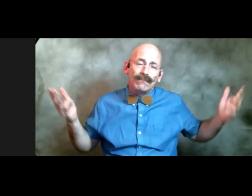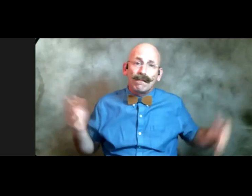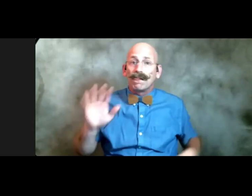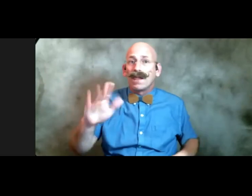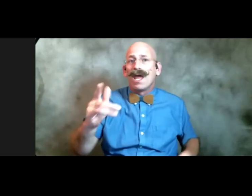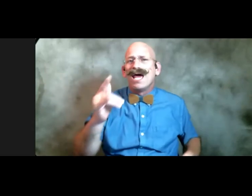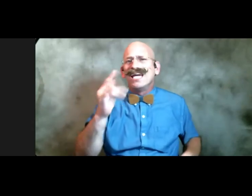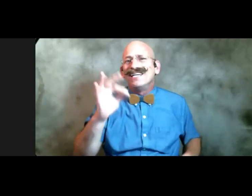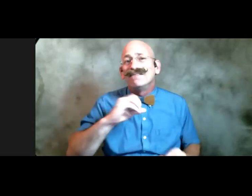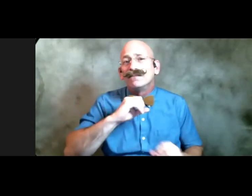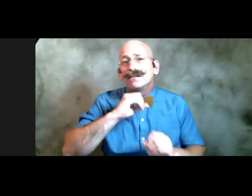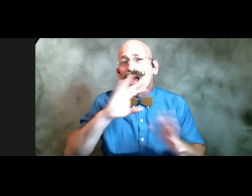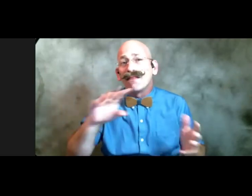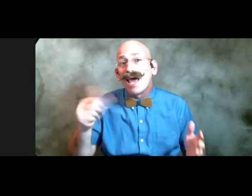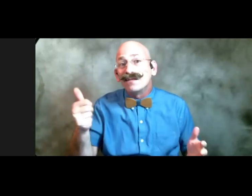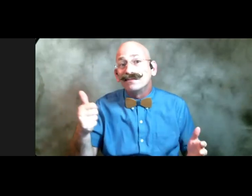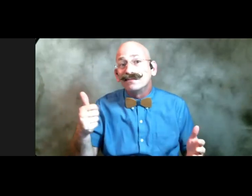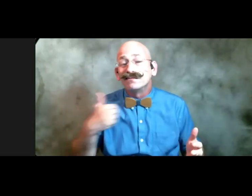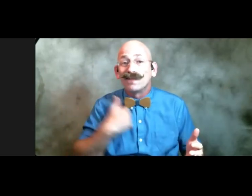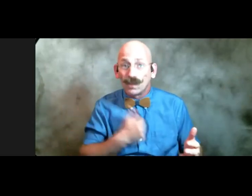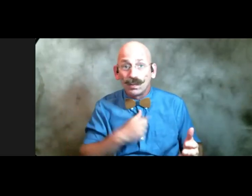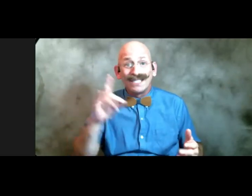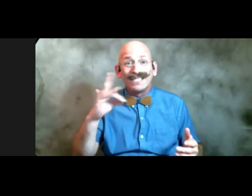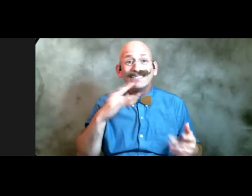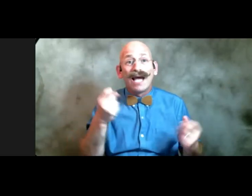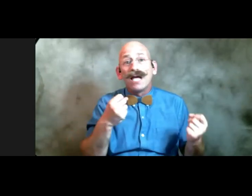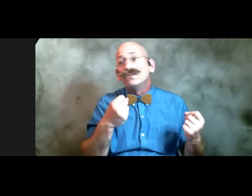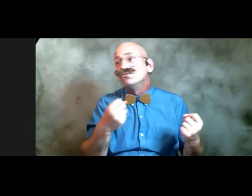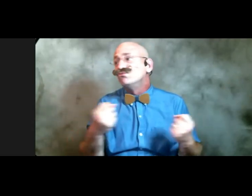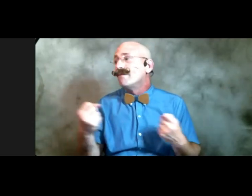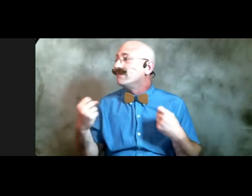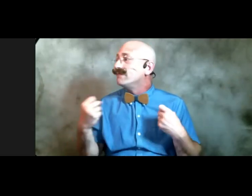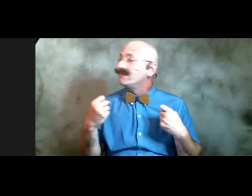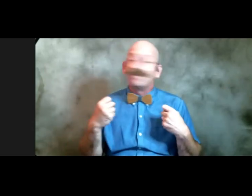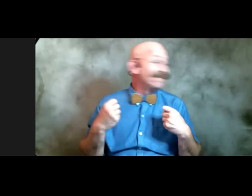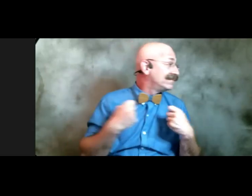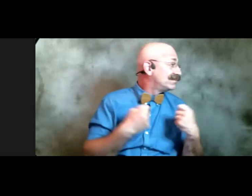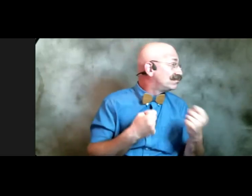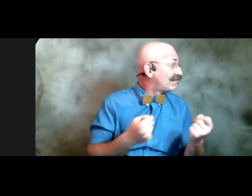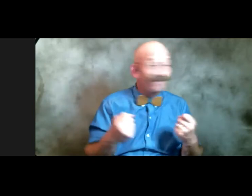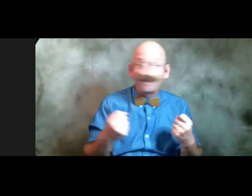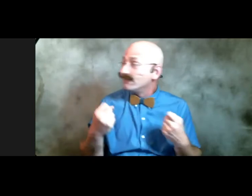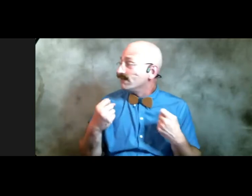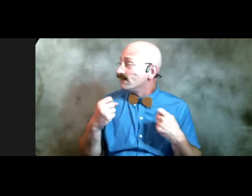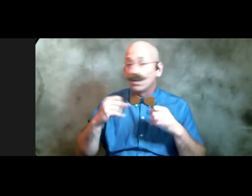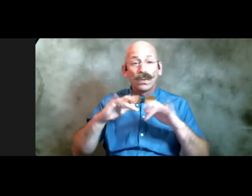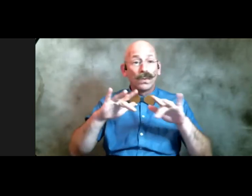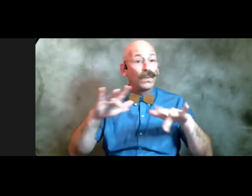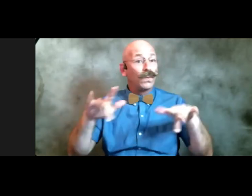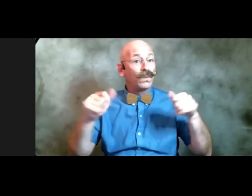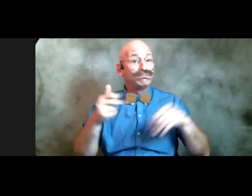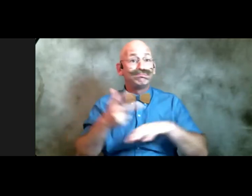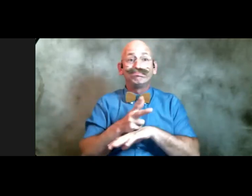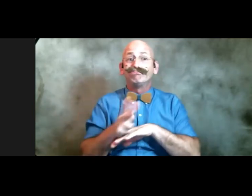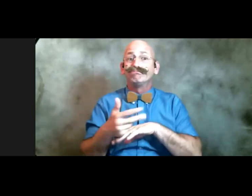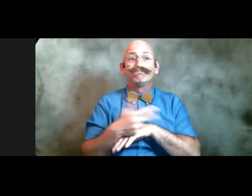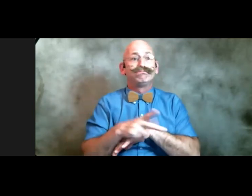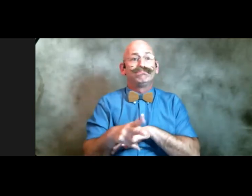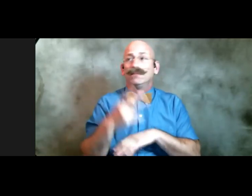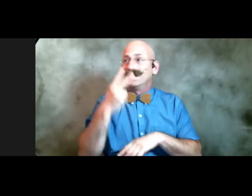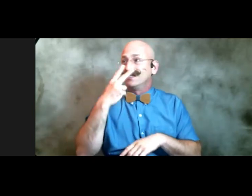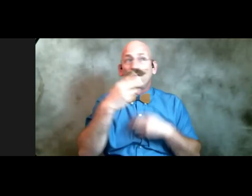nothing else we took drives on city streets that were empty past concrete